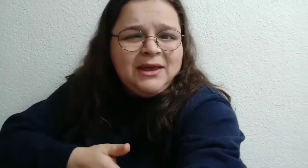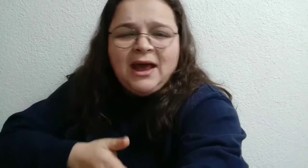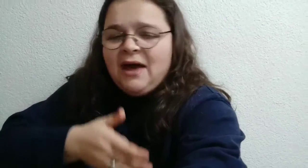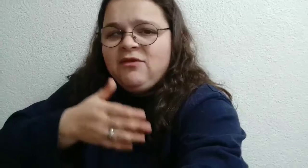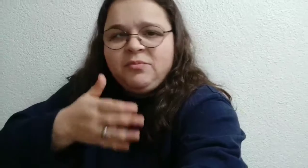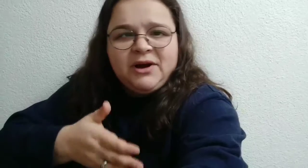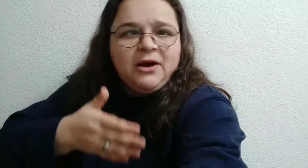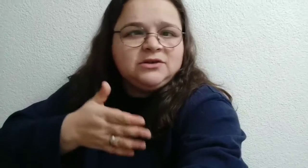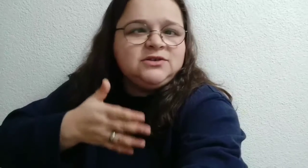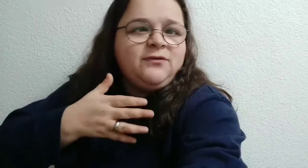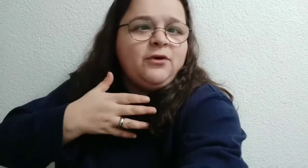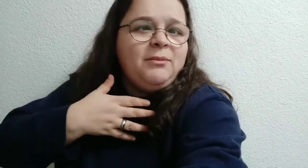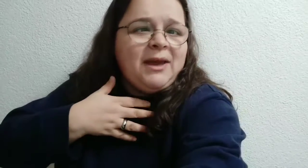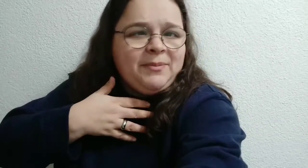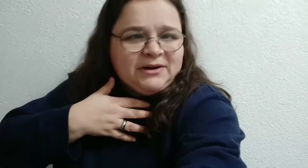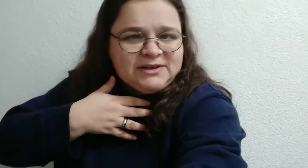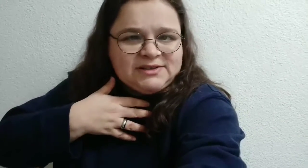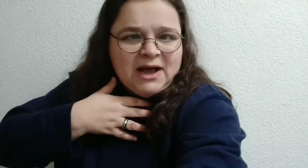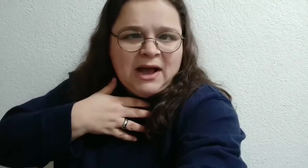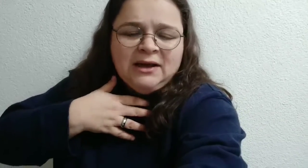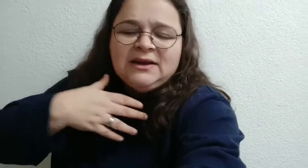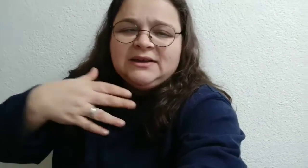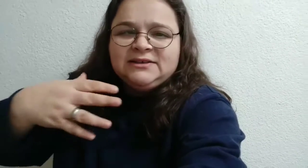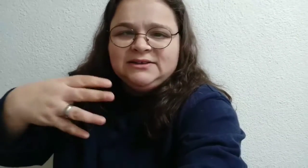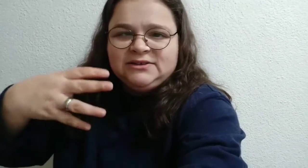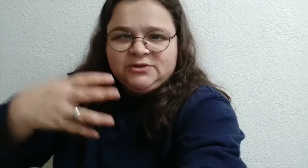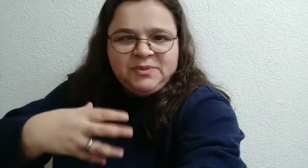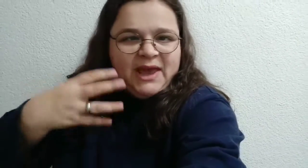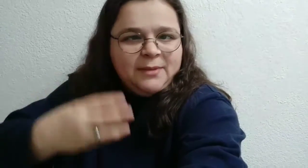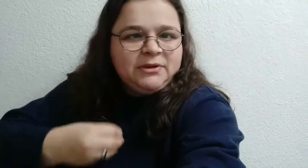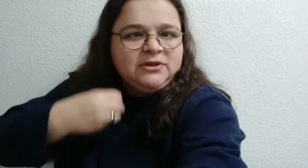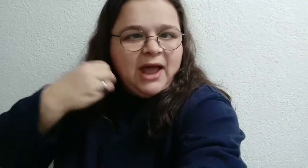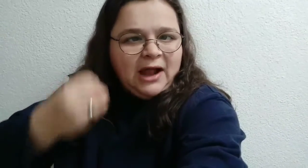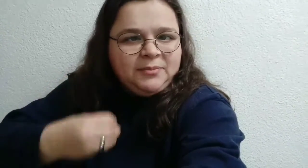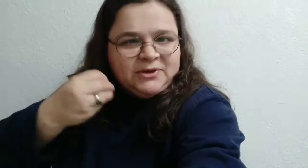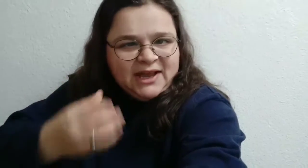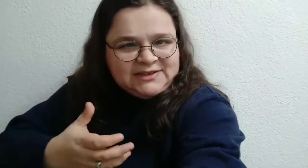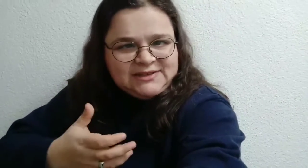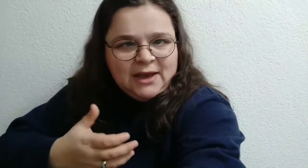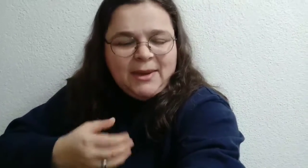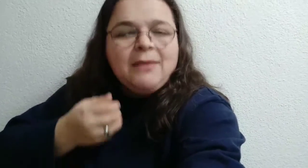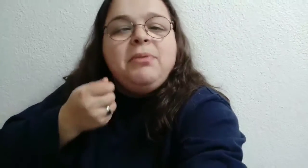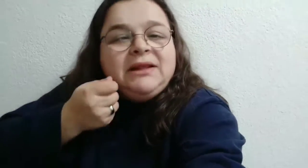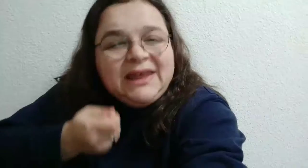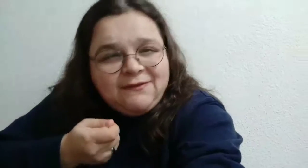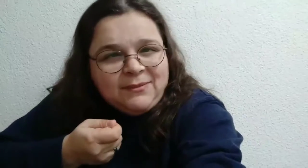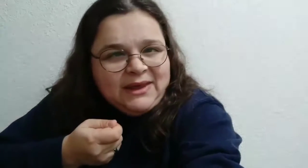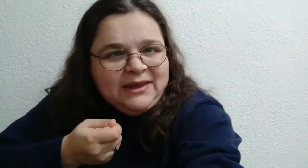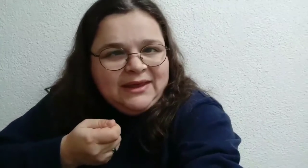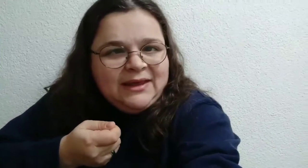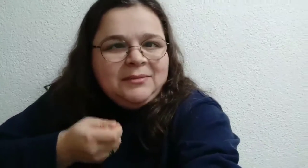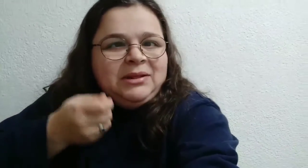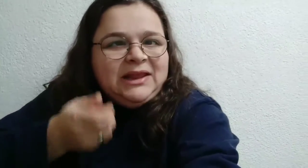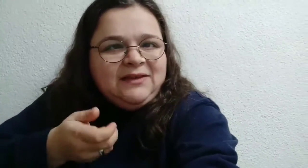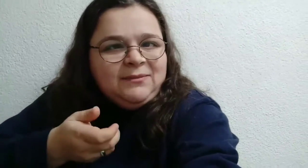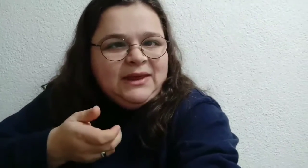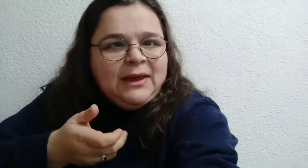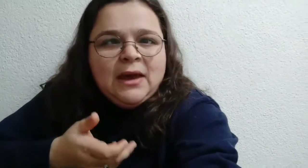I will pray also for my Parnassar to be able to help you next time. And believe me, believe me,